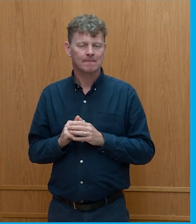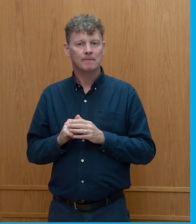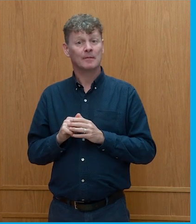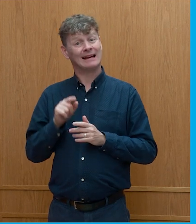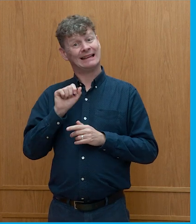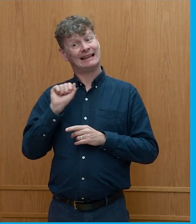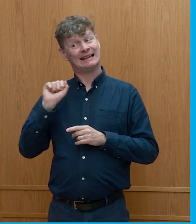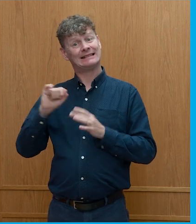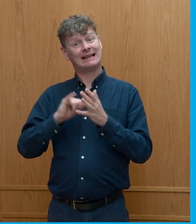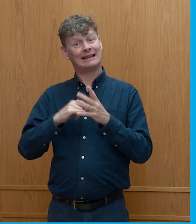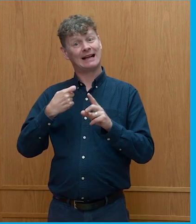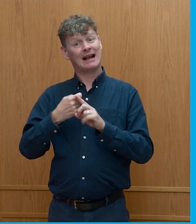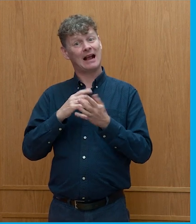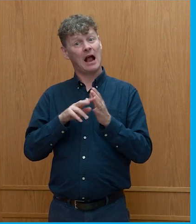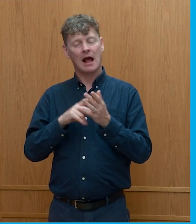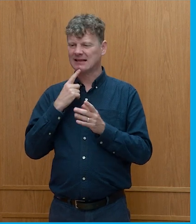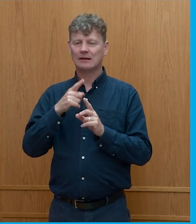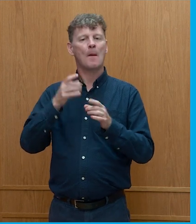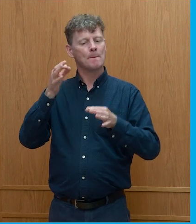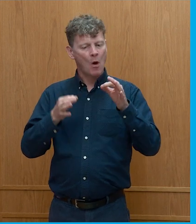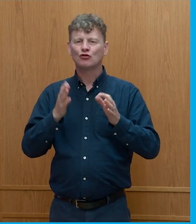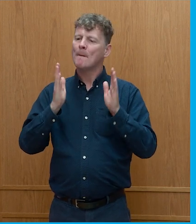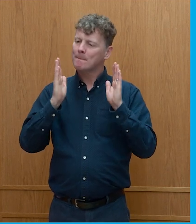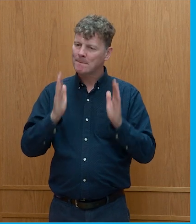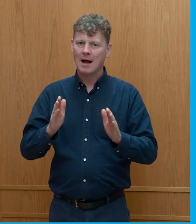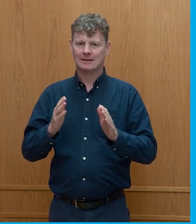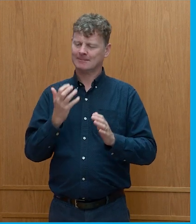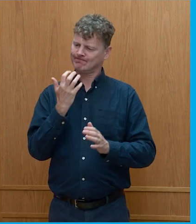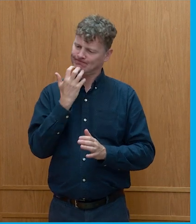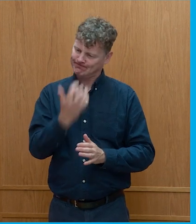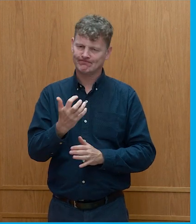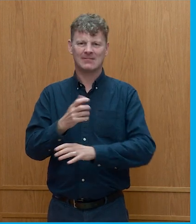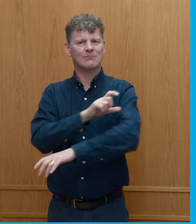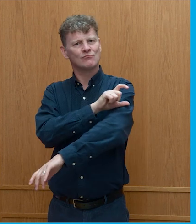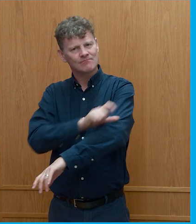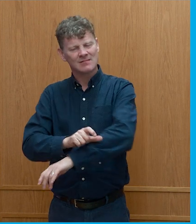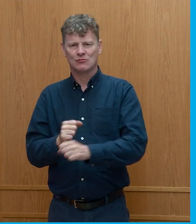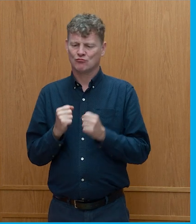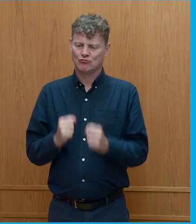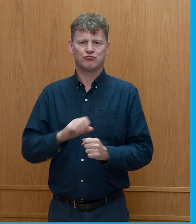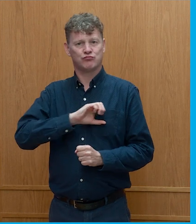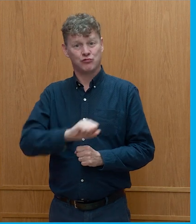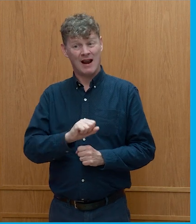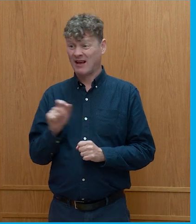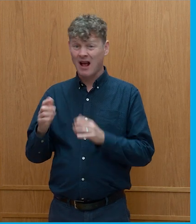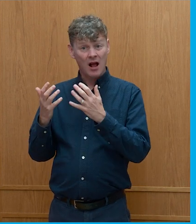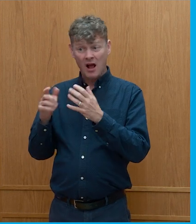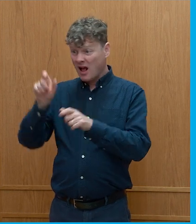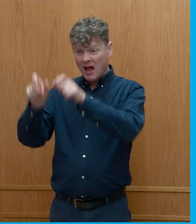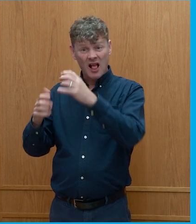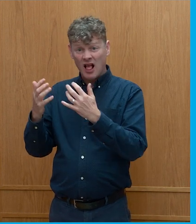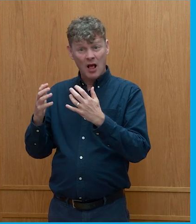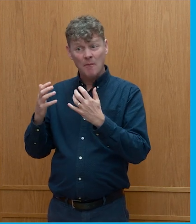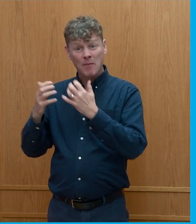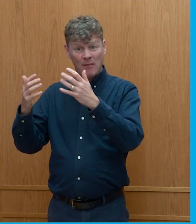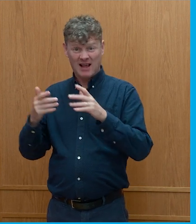the politicians have to be braver and have to realize that the public in many instances are ahead of them and instead